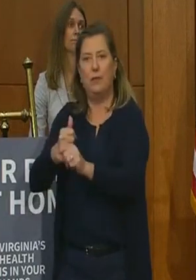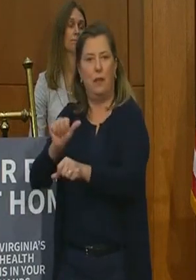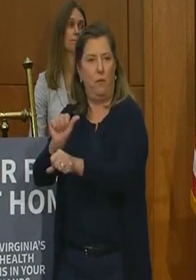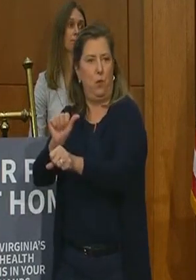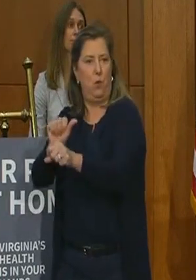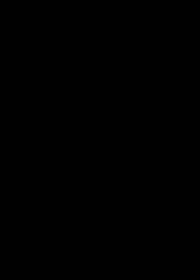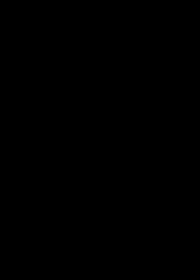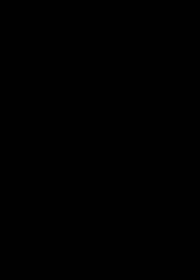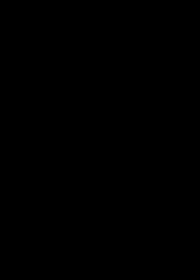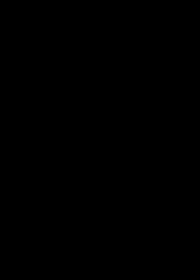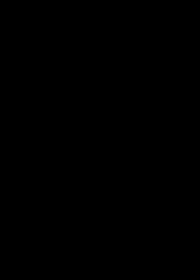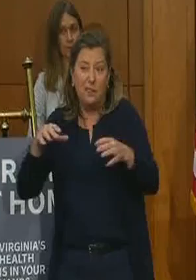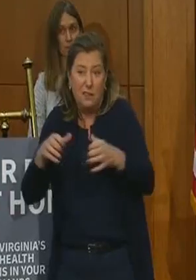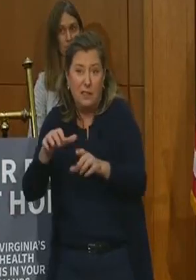people.